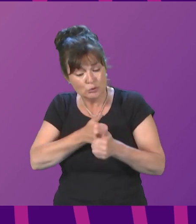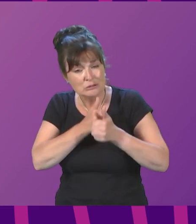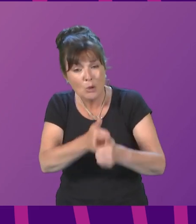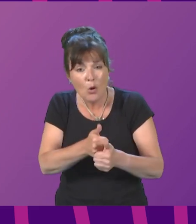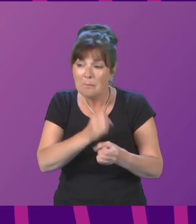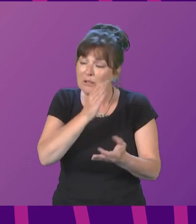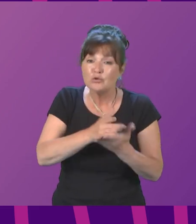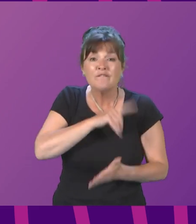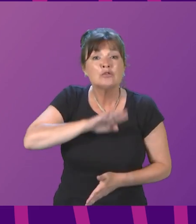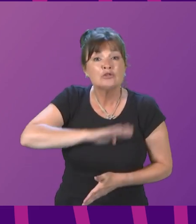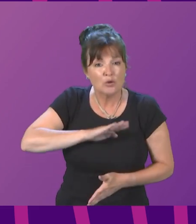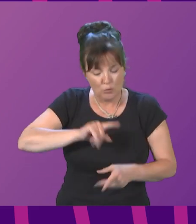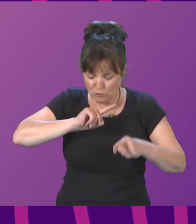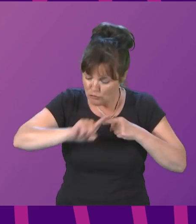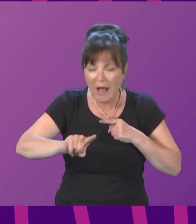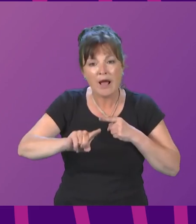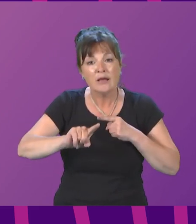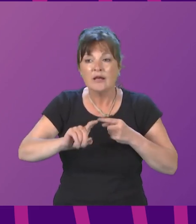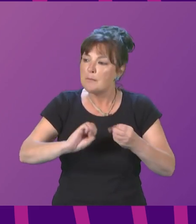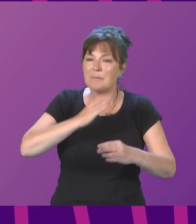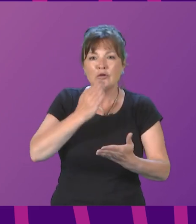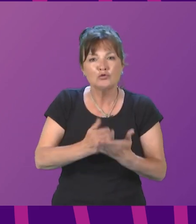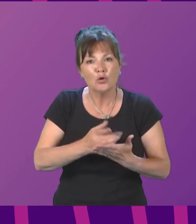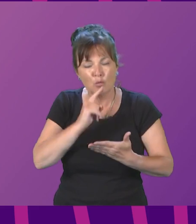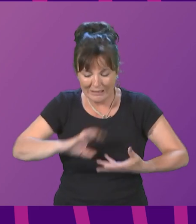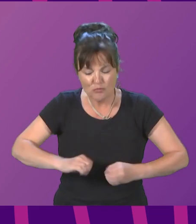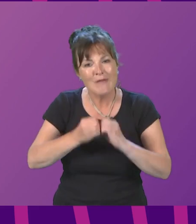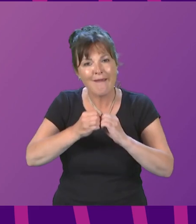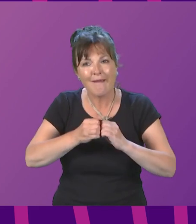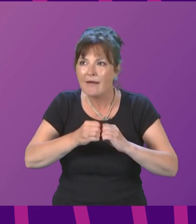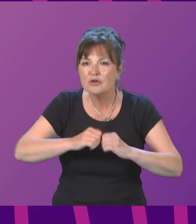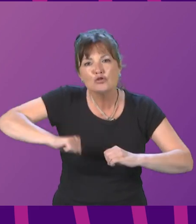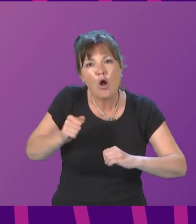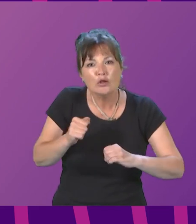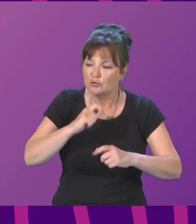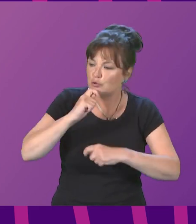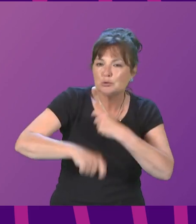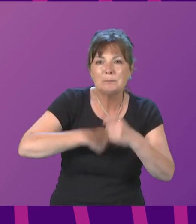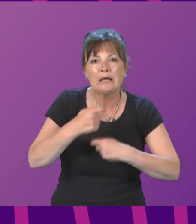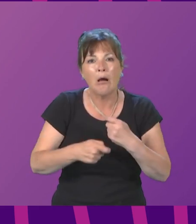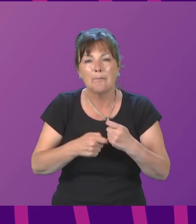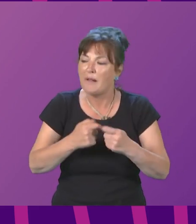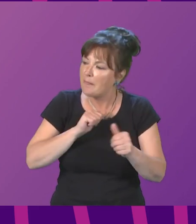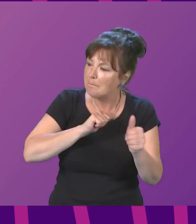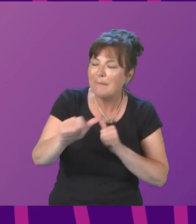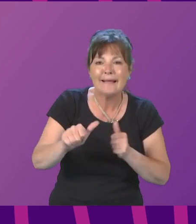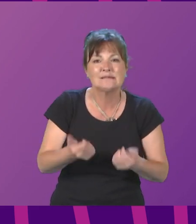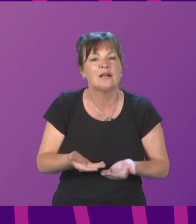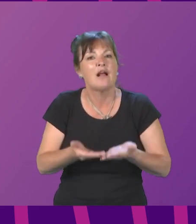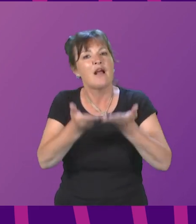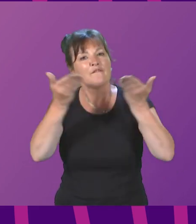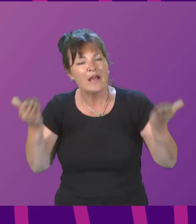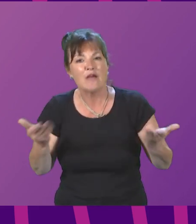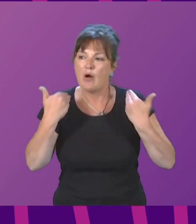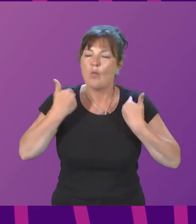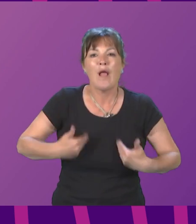to lay the foundations for a more equal and more sustainable country. And together we will build a wealthier, fairer, greener